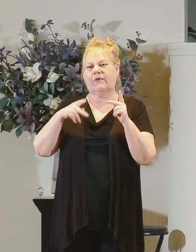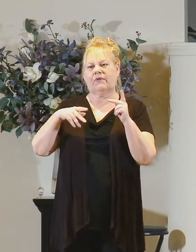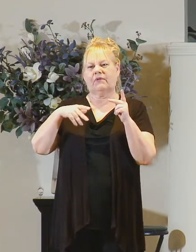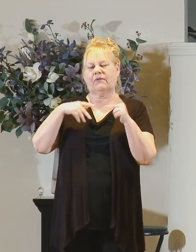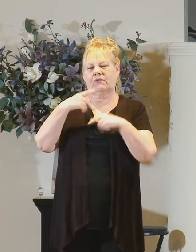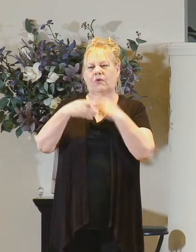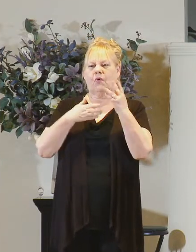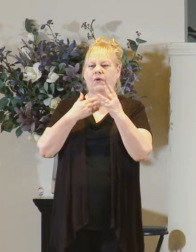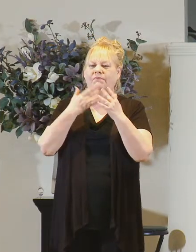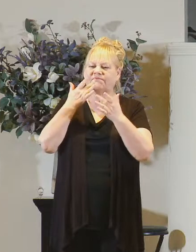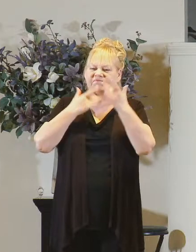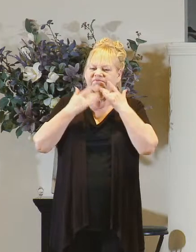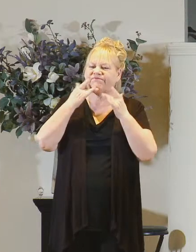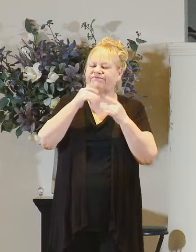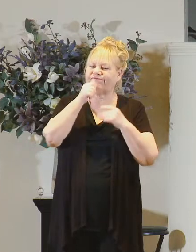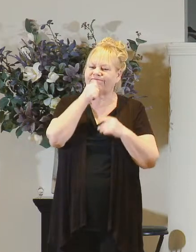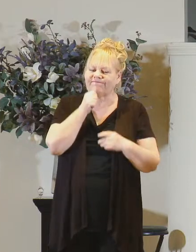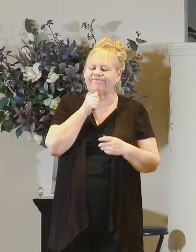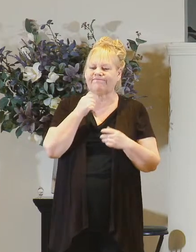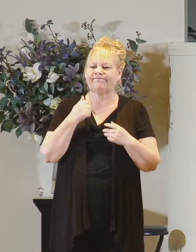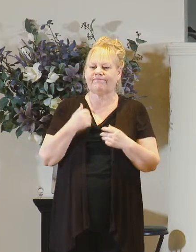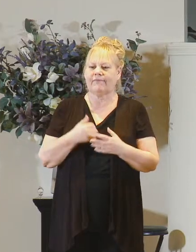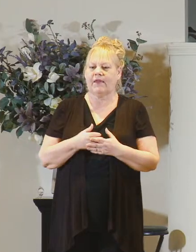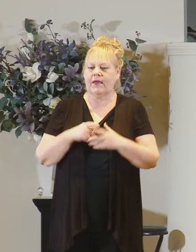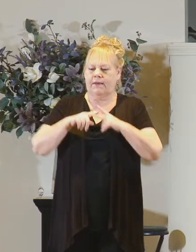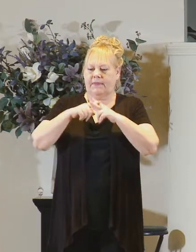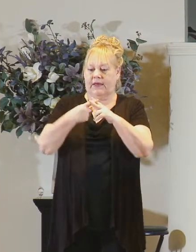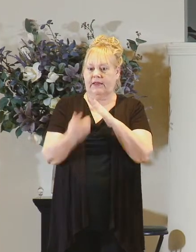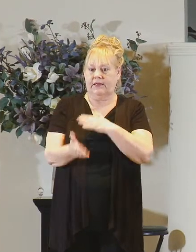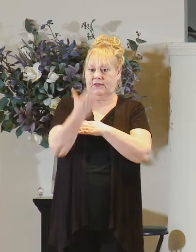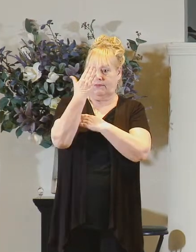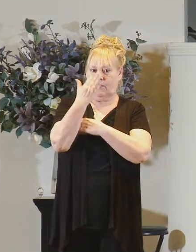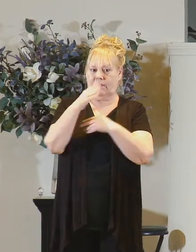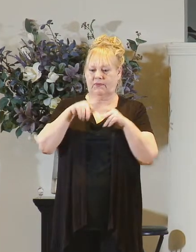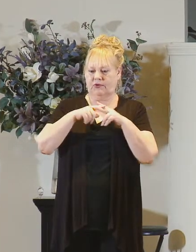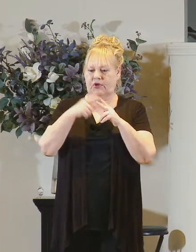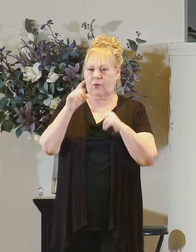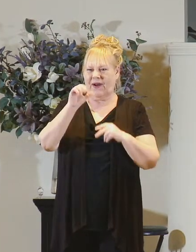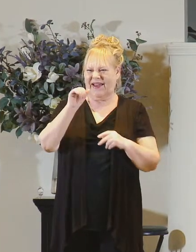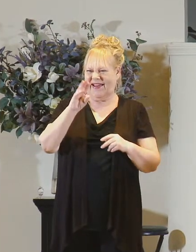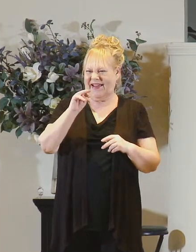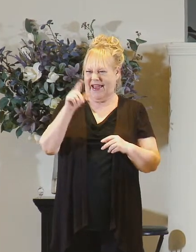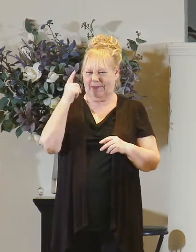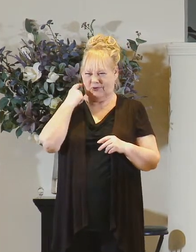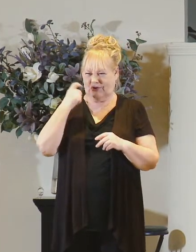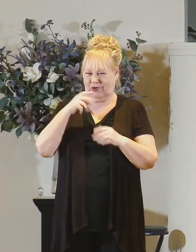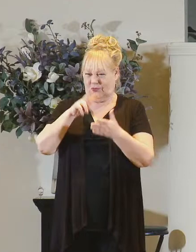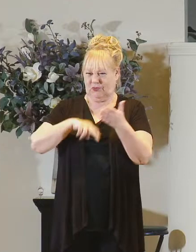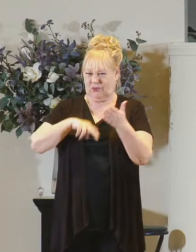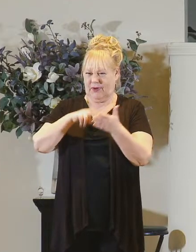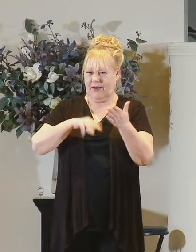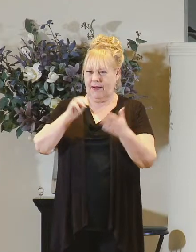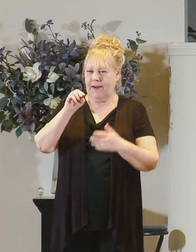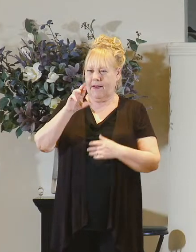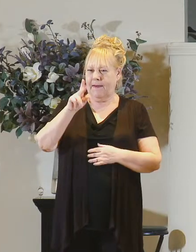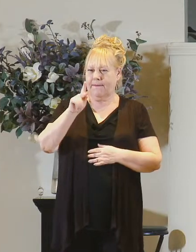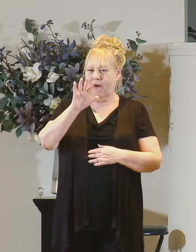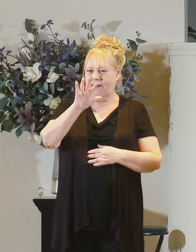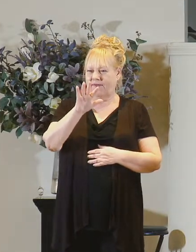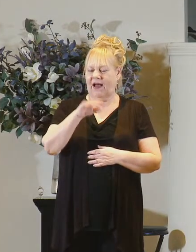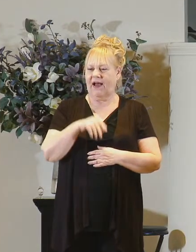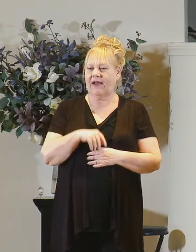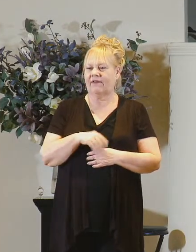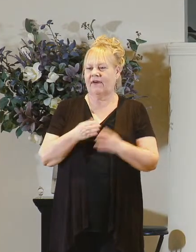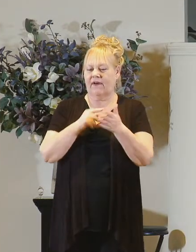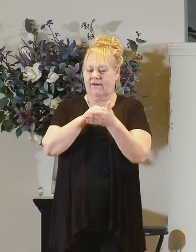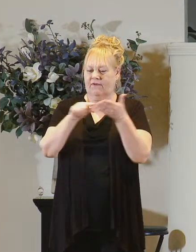are going through difficult times let's uh begin this morning by picking up where campbell just left off we're in mark chapter 5 let's pick up